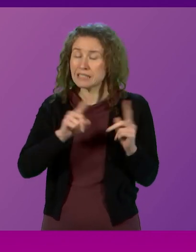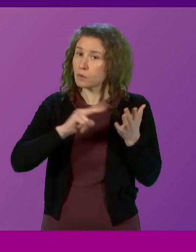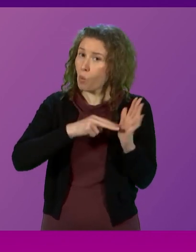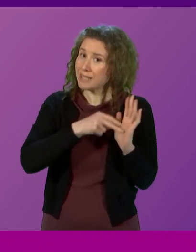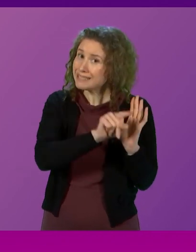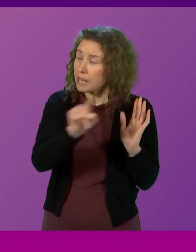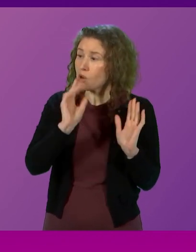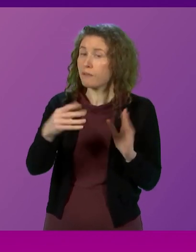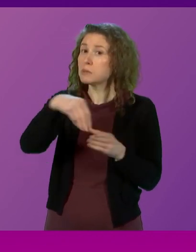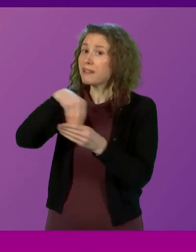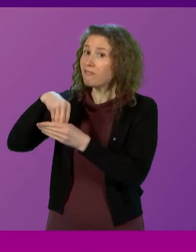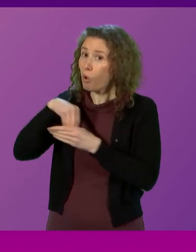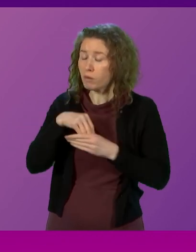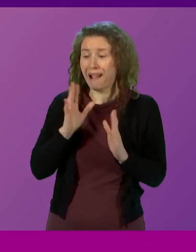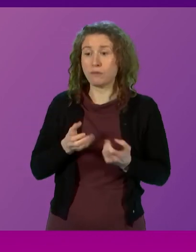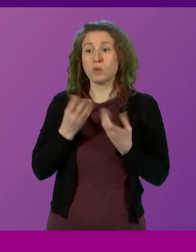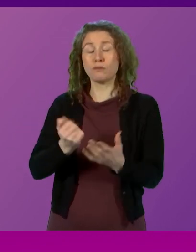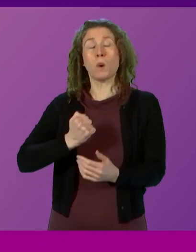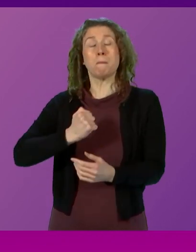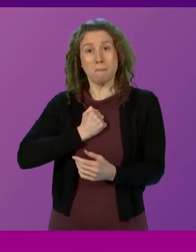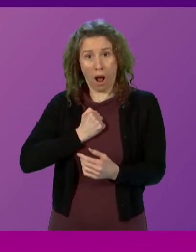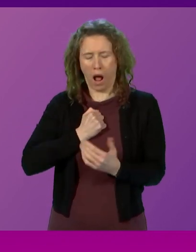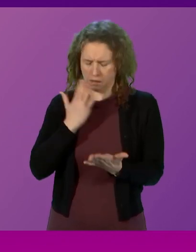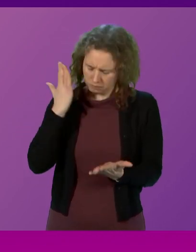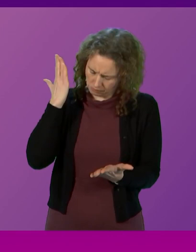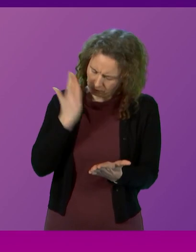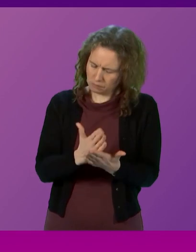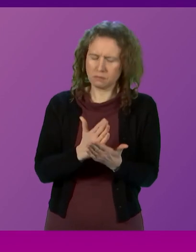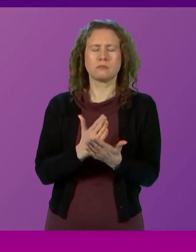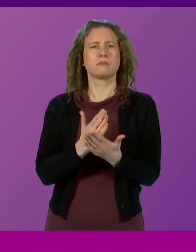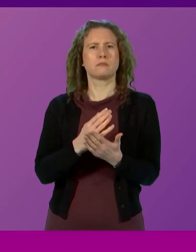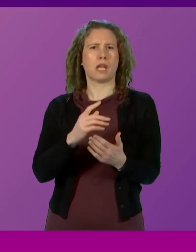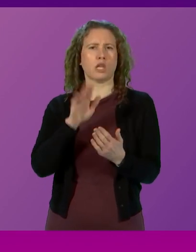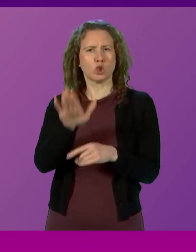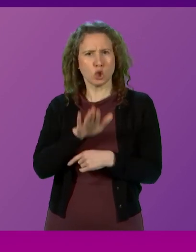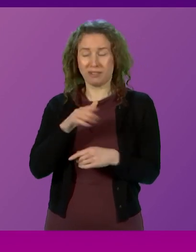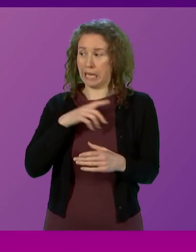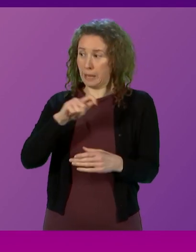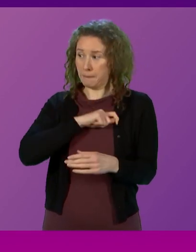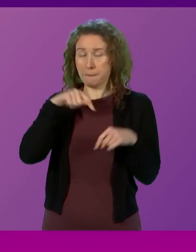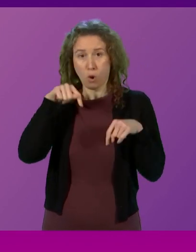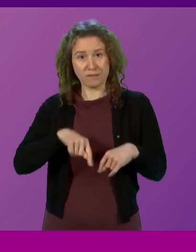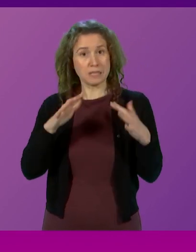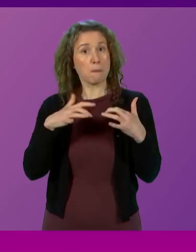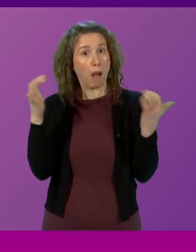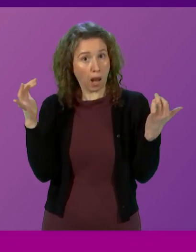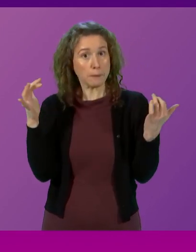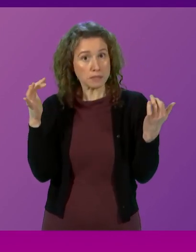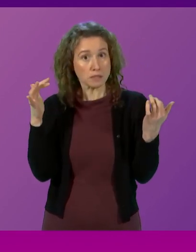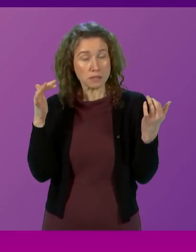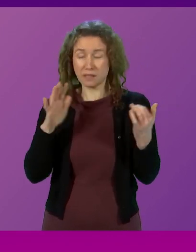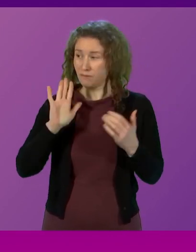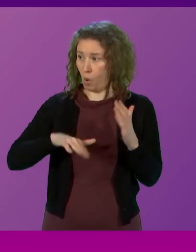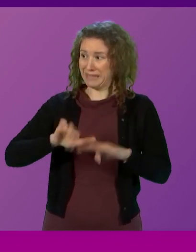but I give you my categorical assurance as a Member of this Parliament since its